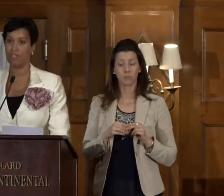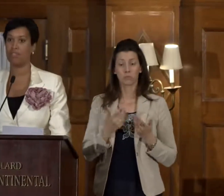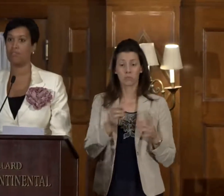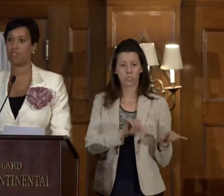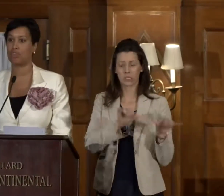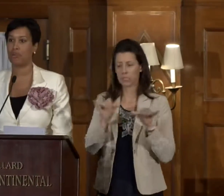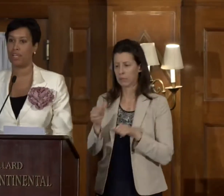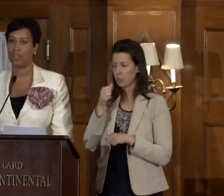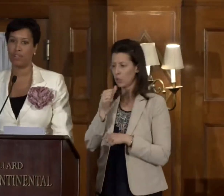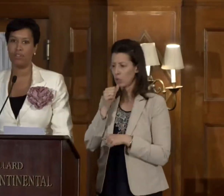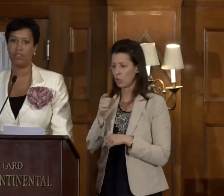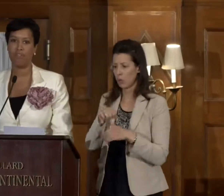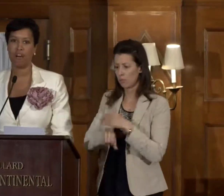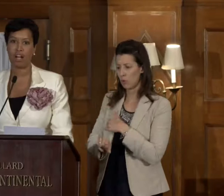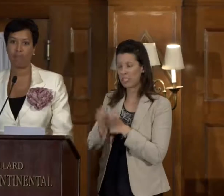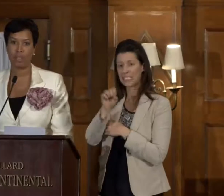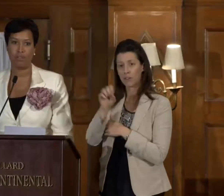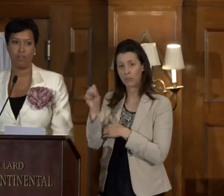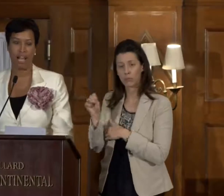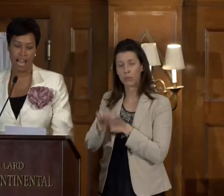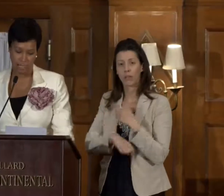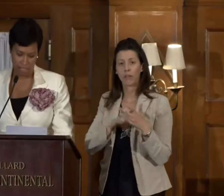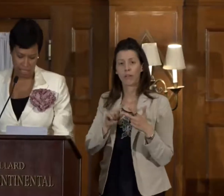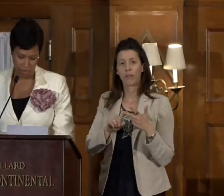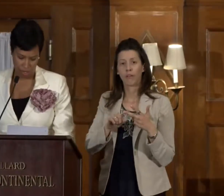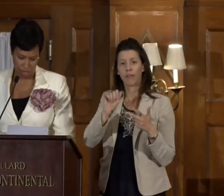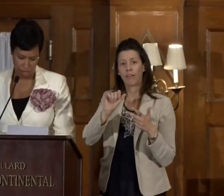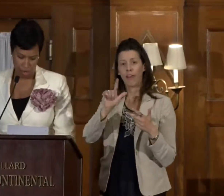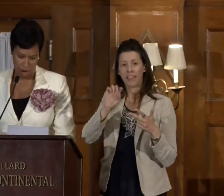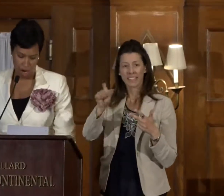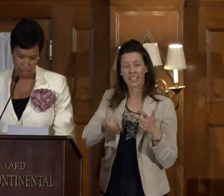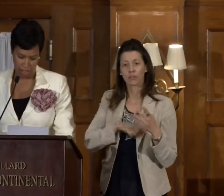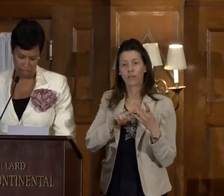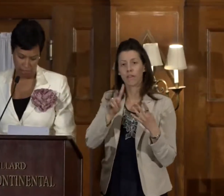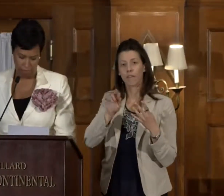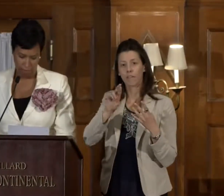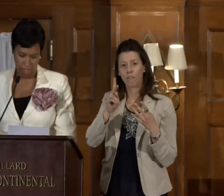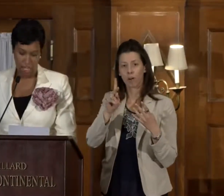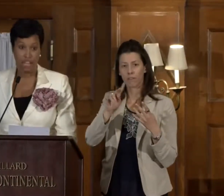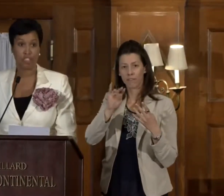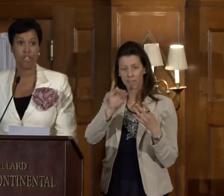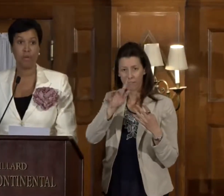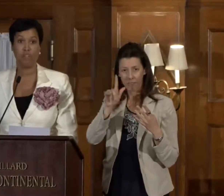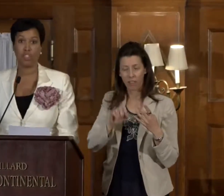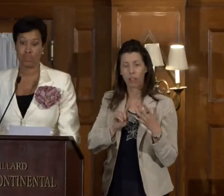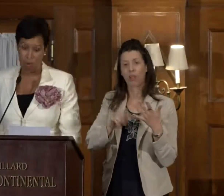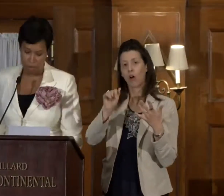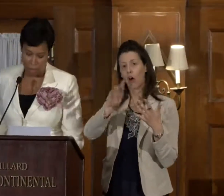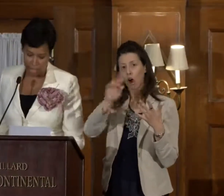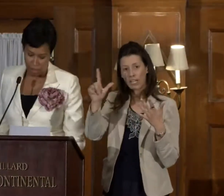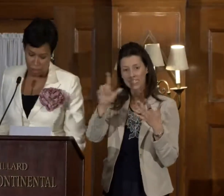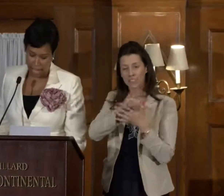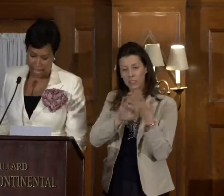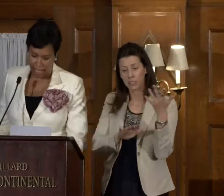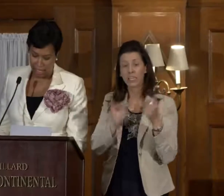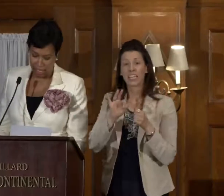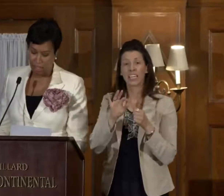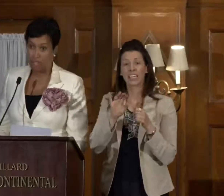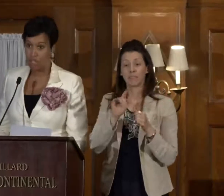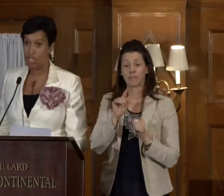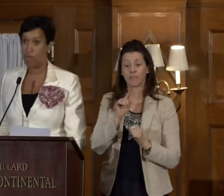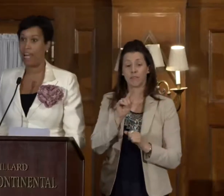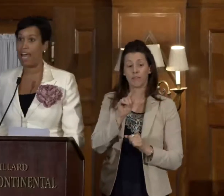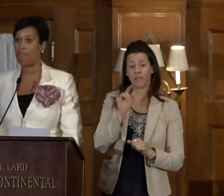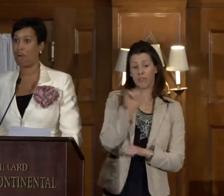born in Silver Spring or Varkville or Alexandria or Arlington. If she moved just one mile away,